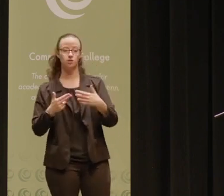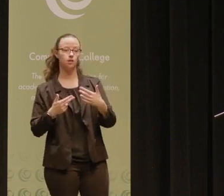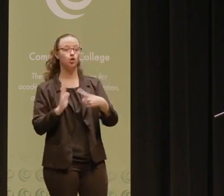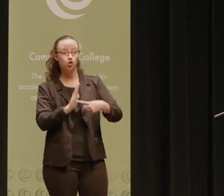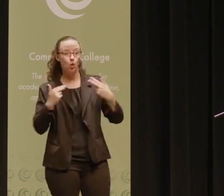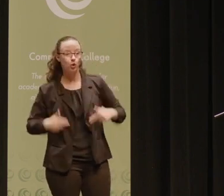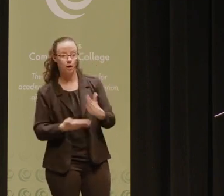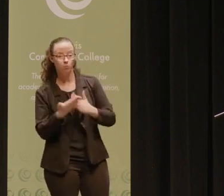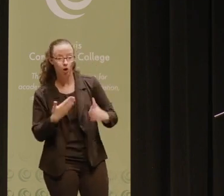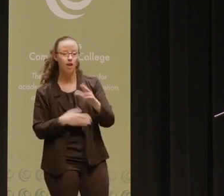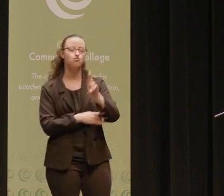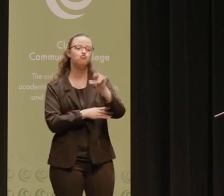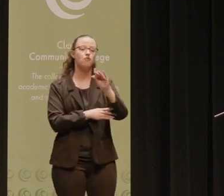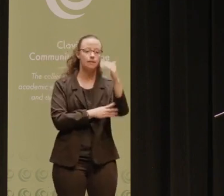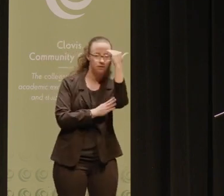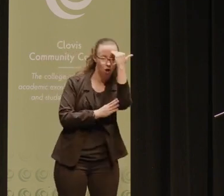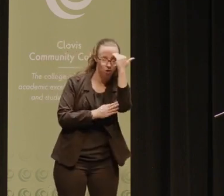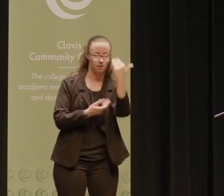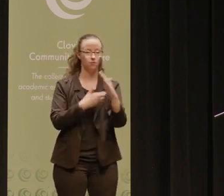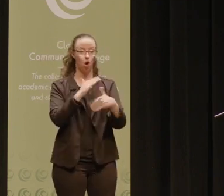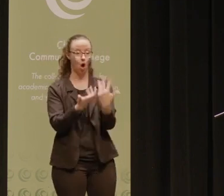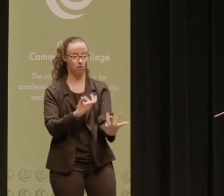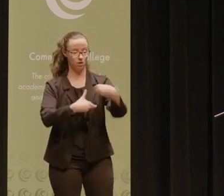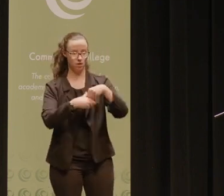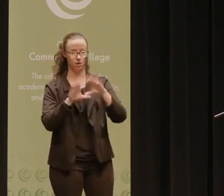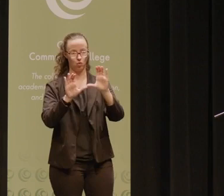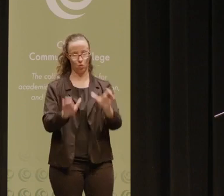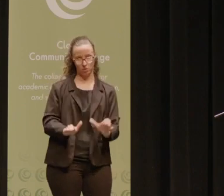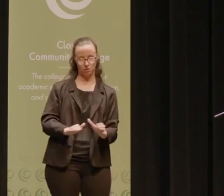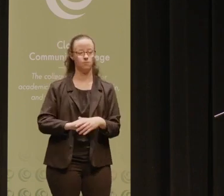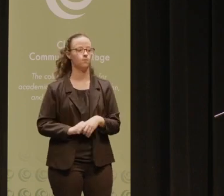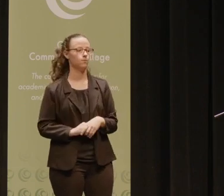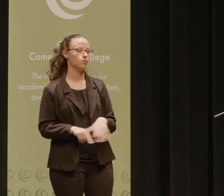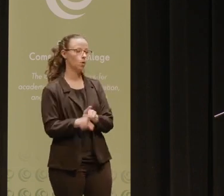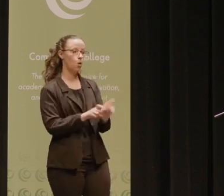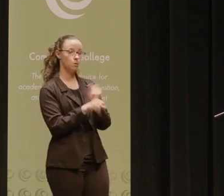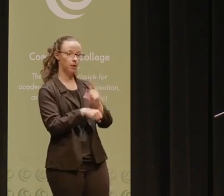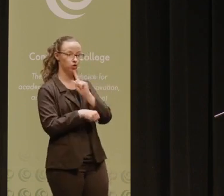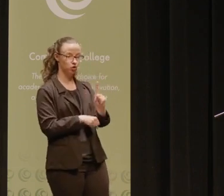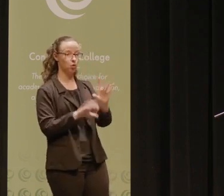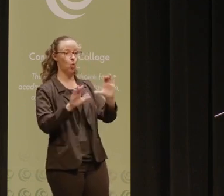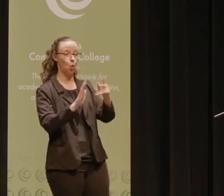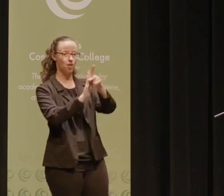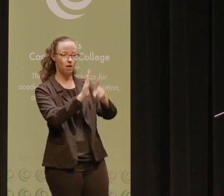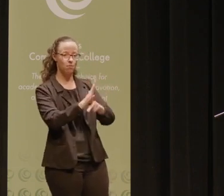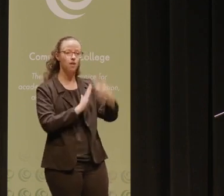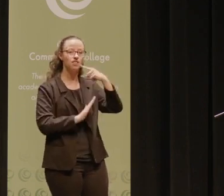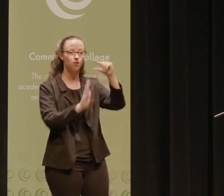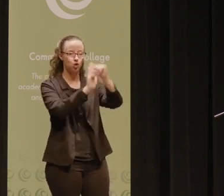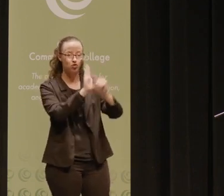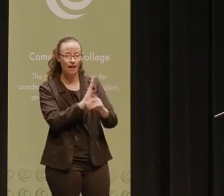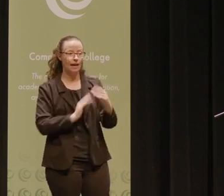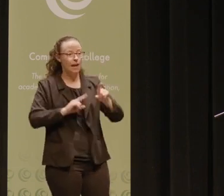practices and race consciousness are all embedded in the course. We also make sure that course policies related to grading and